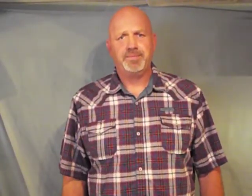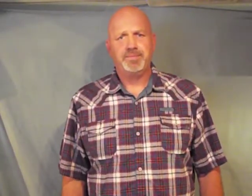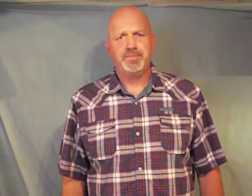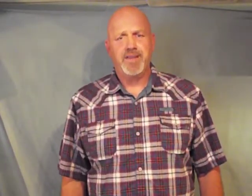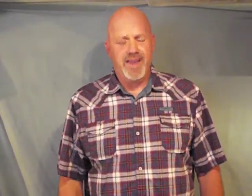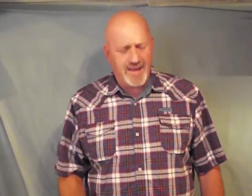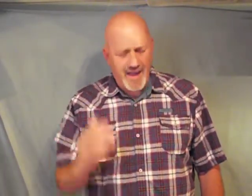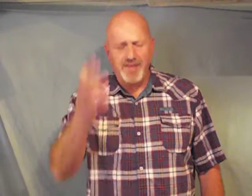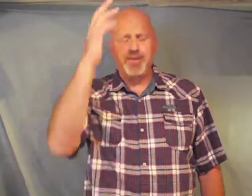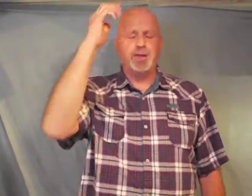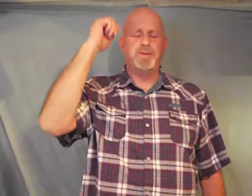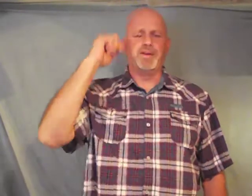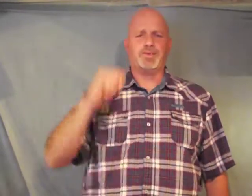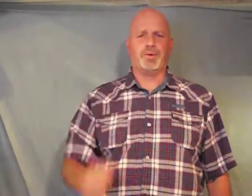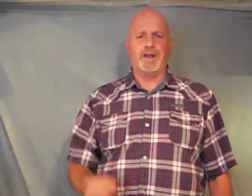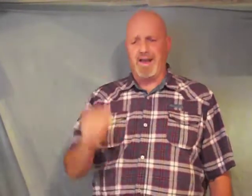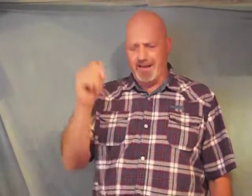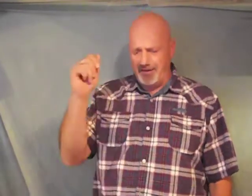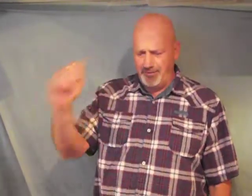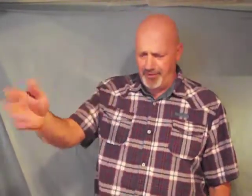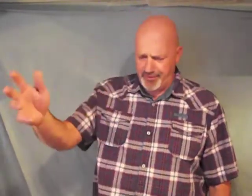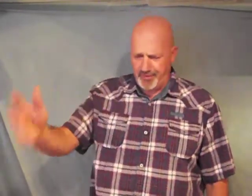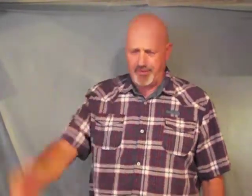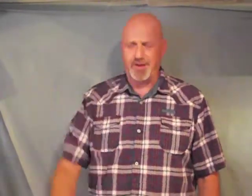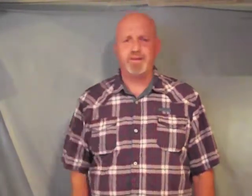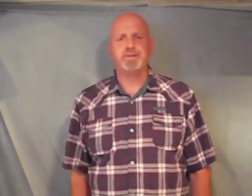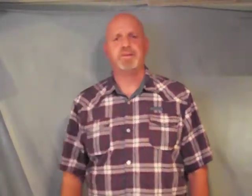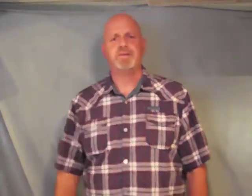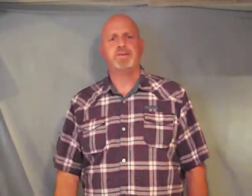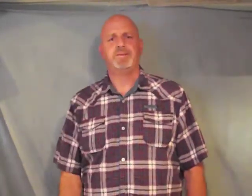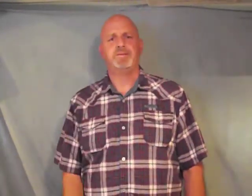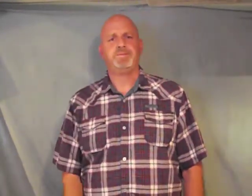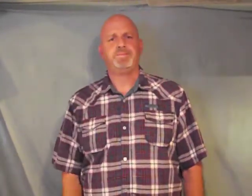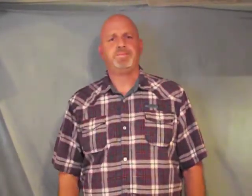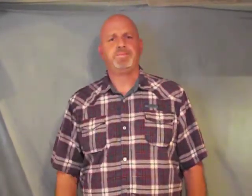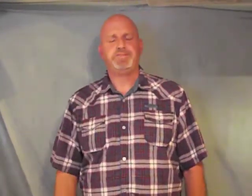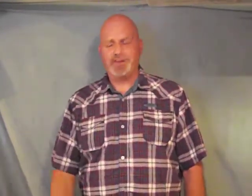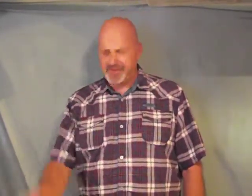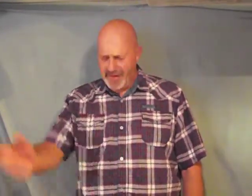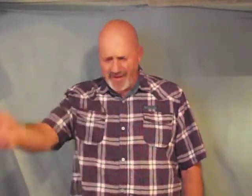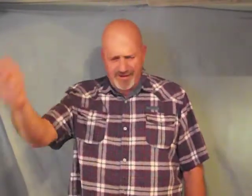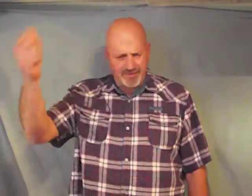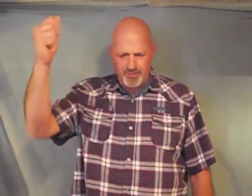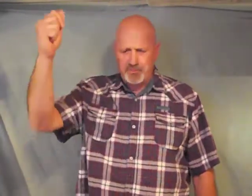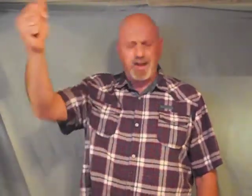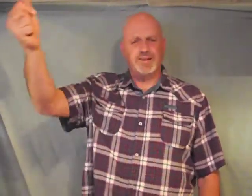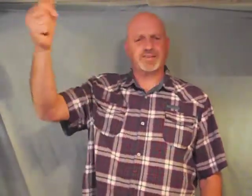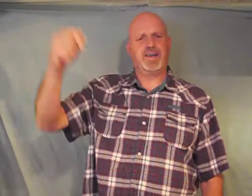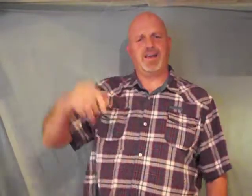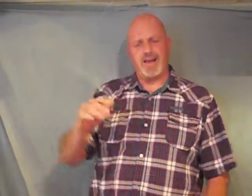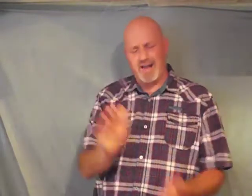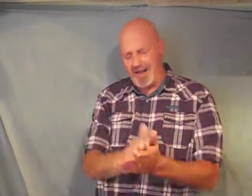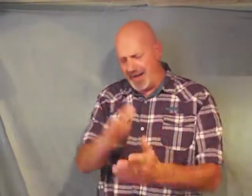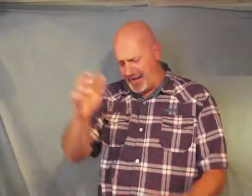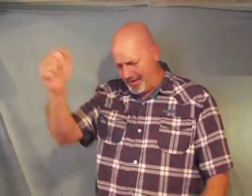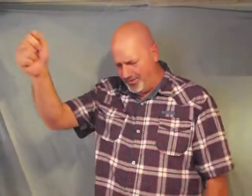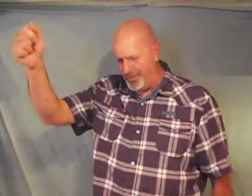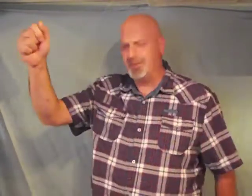he gave them the authority I give you authority Jesus had to remind us again I give you the